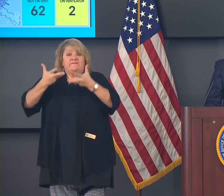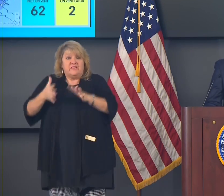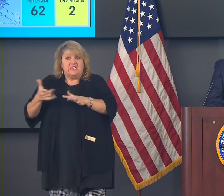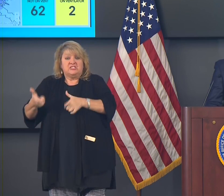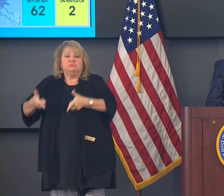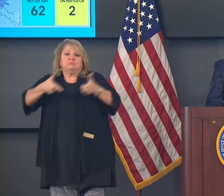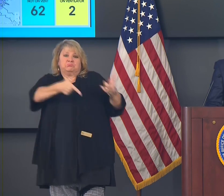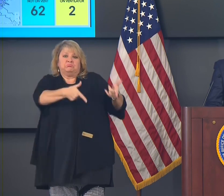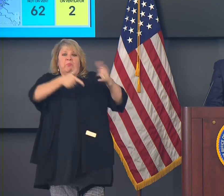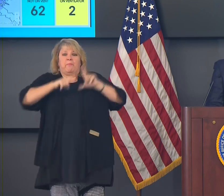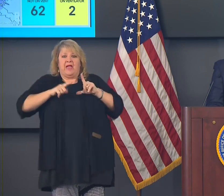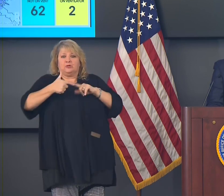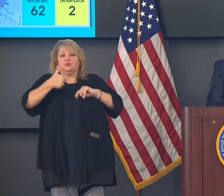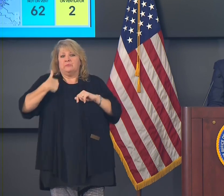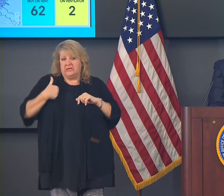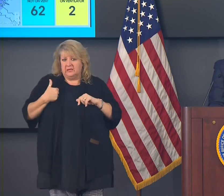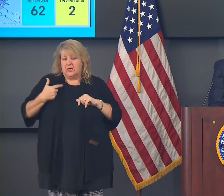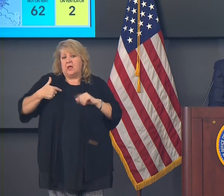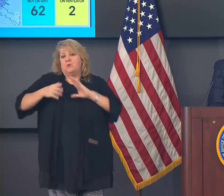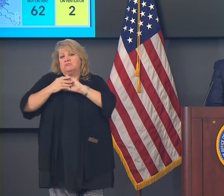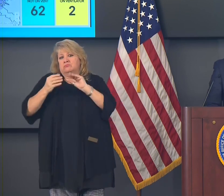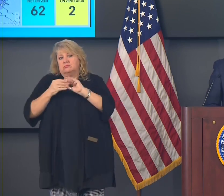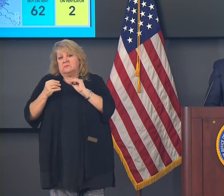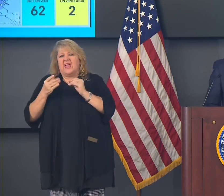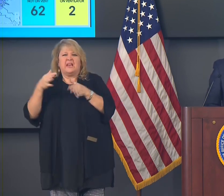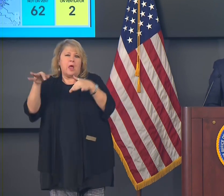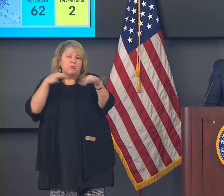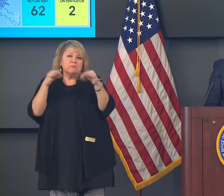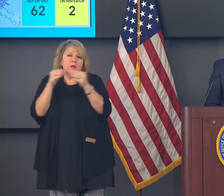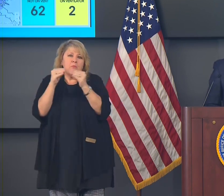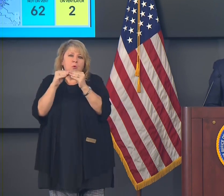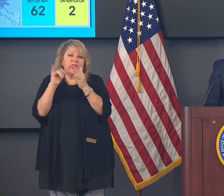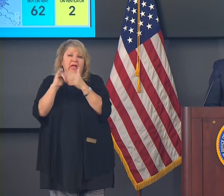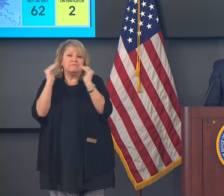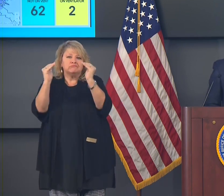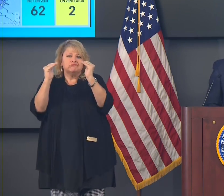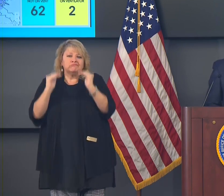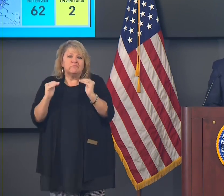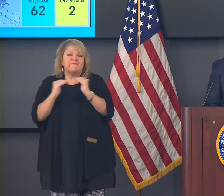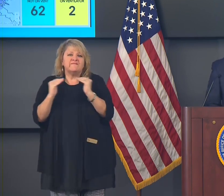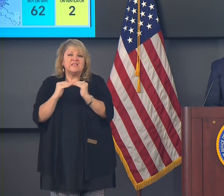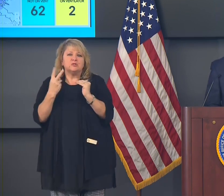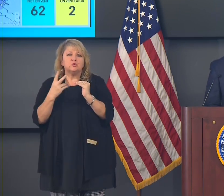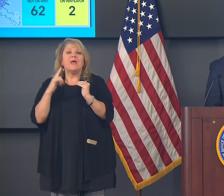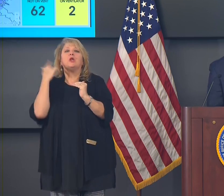and I'll talk specifically about what these new restrictions will look like.